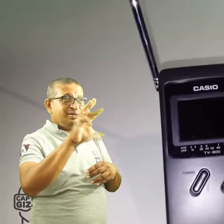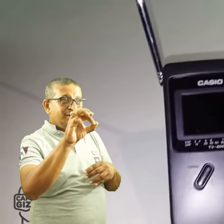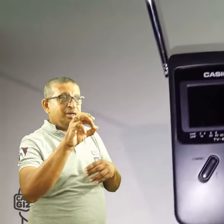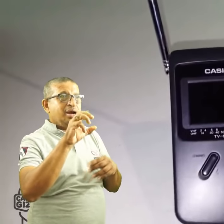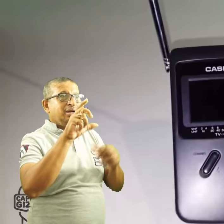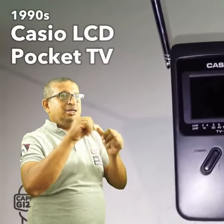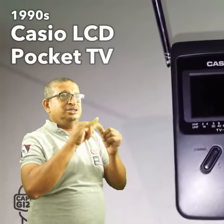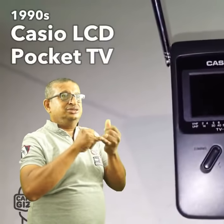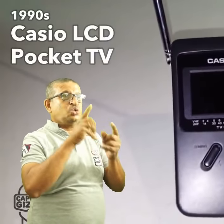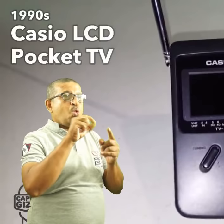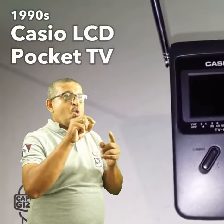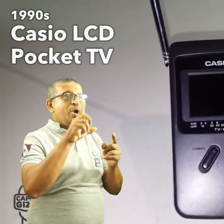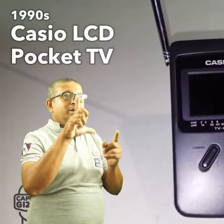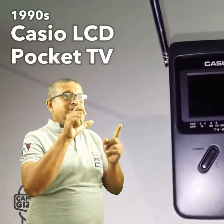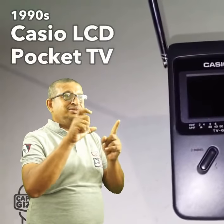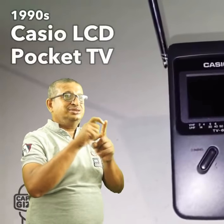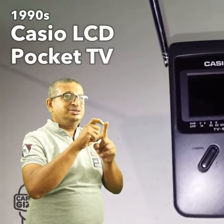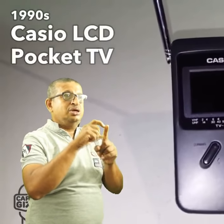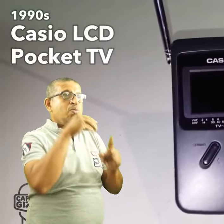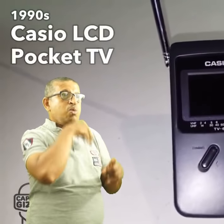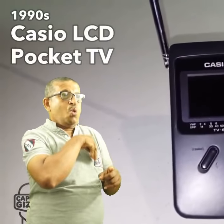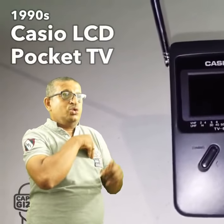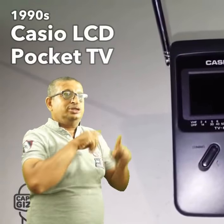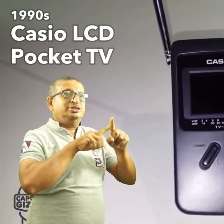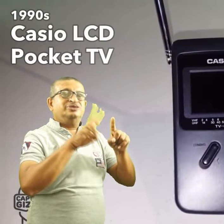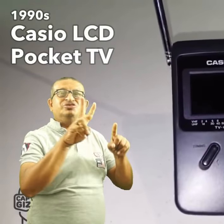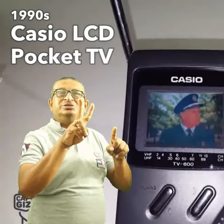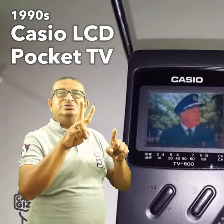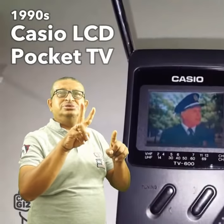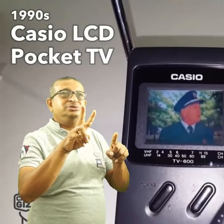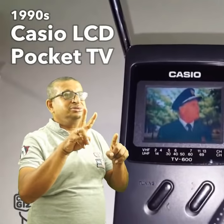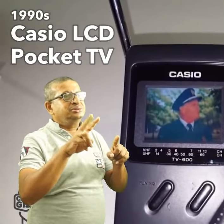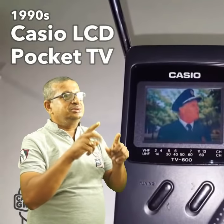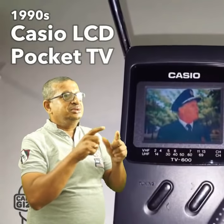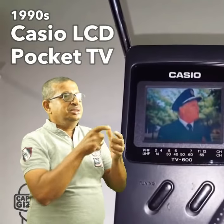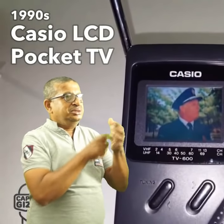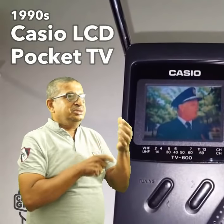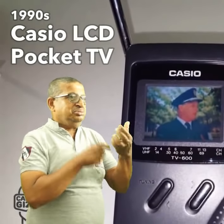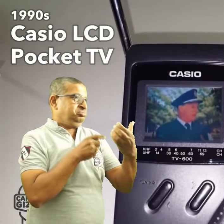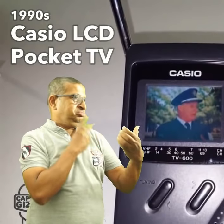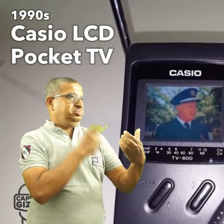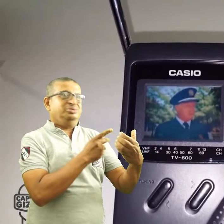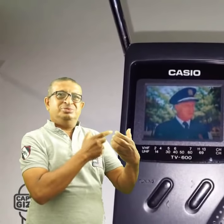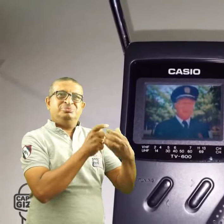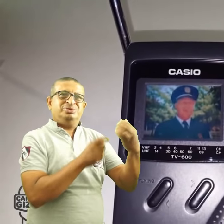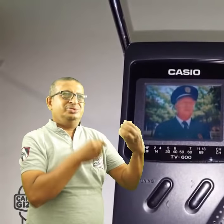In the 1990s, Casio continued to improve their portable LCD TVs.